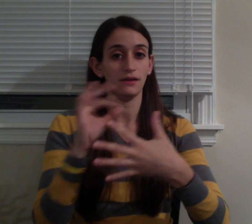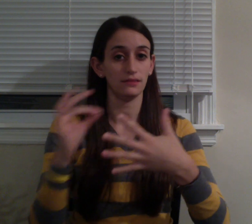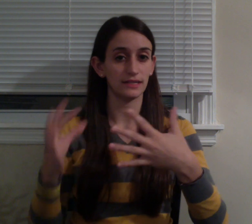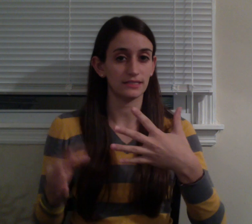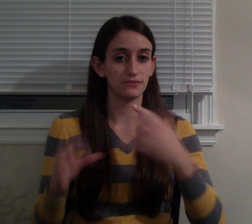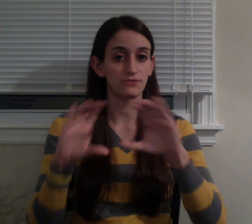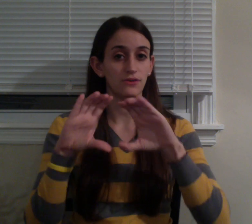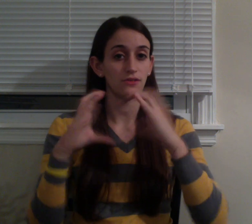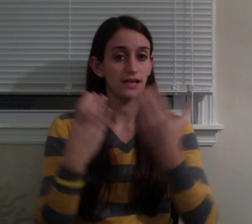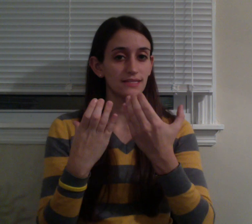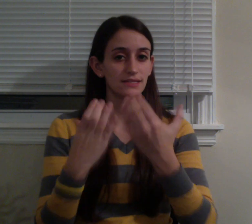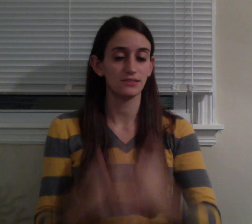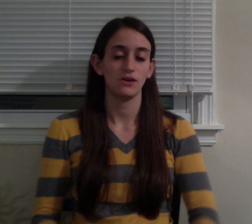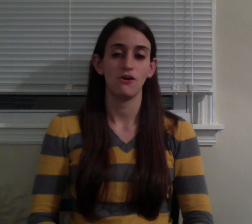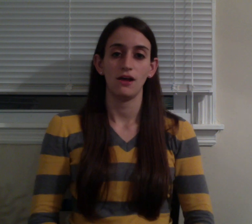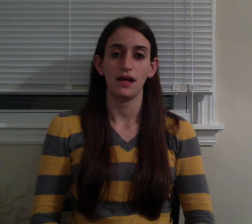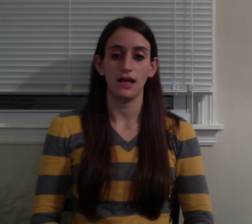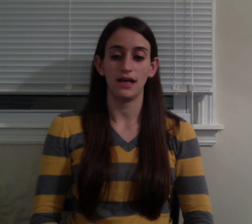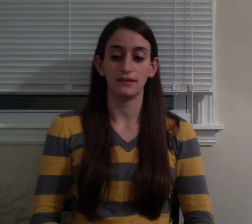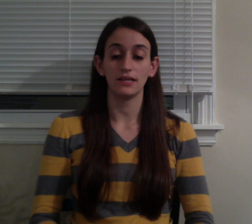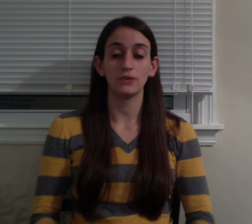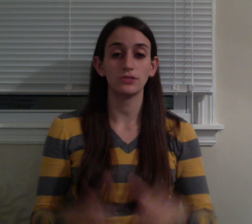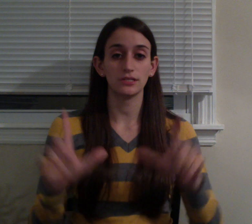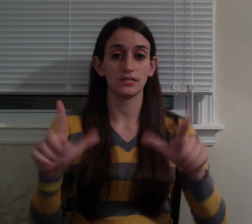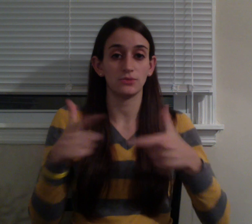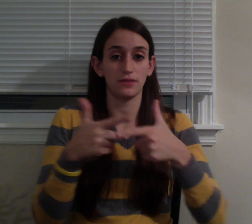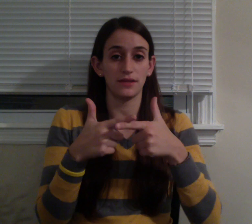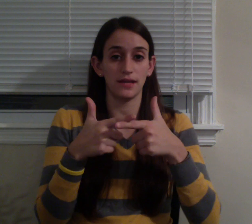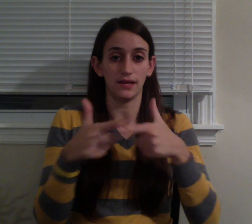elective classes, and languages is with an L.